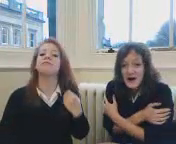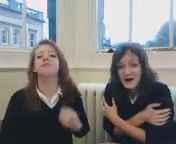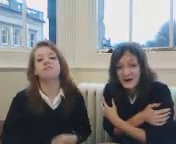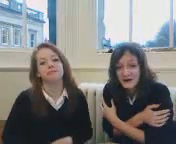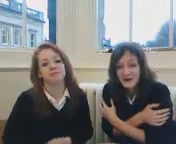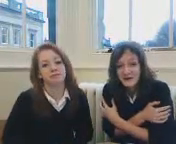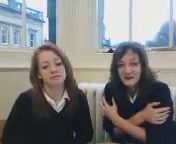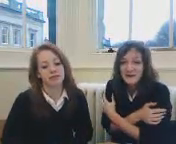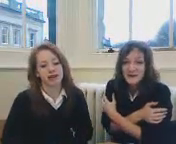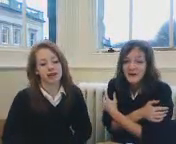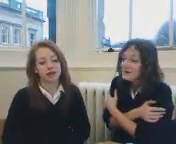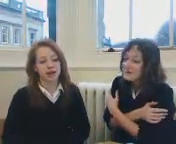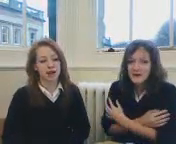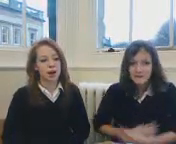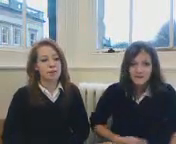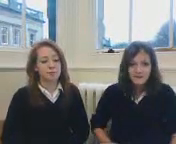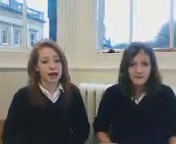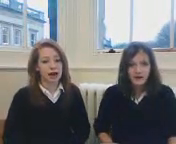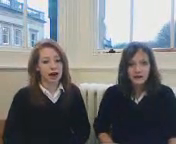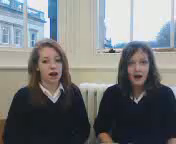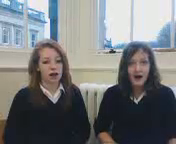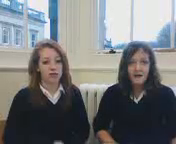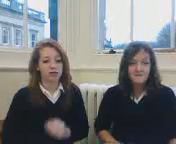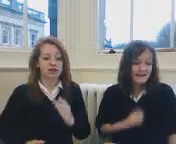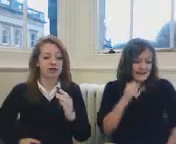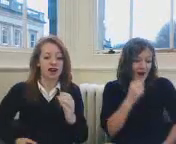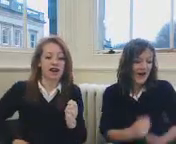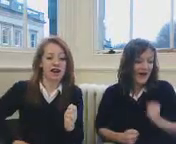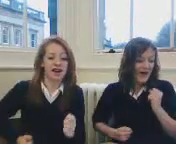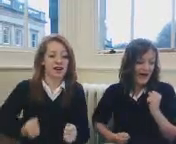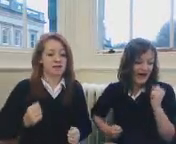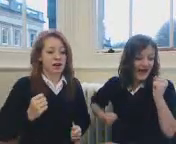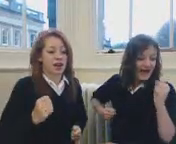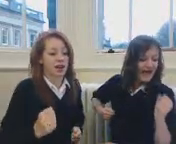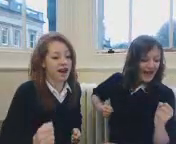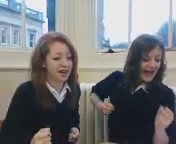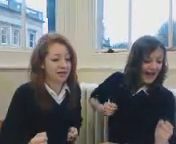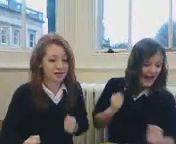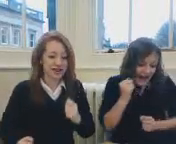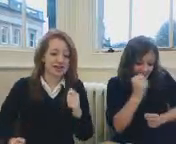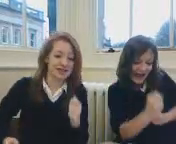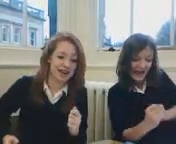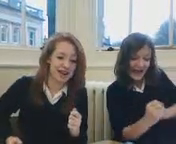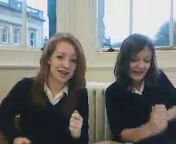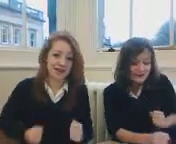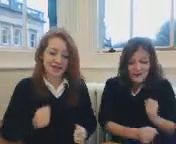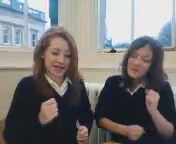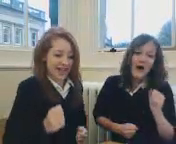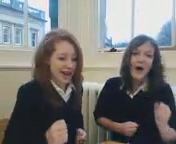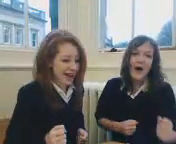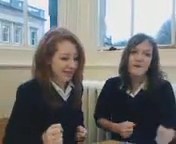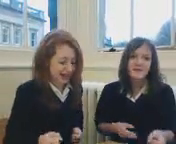away, the must